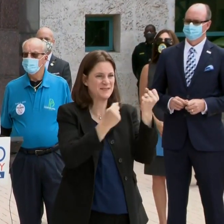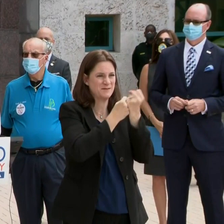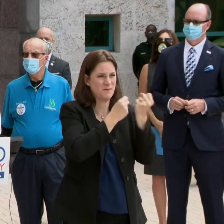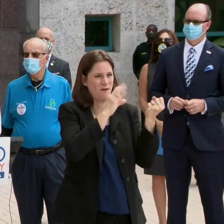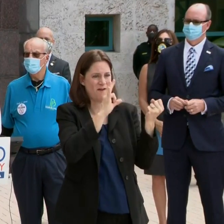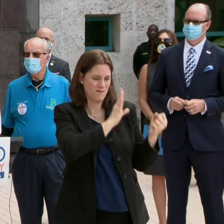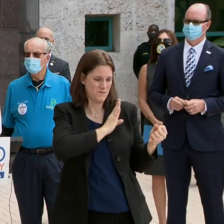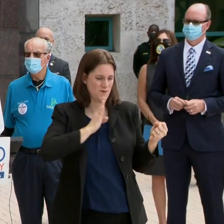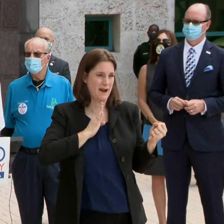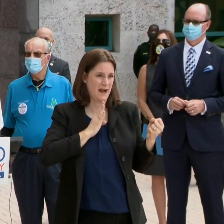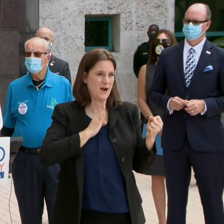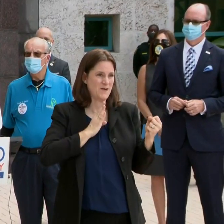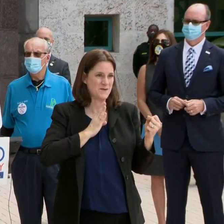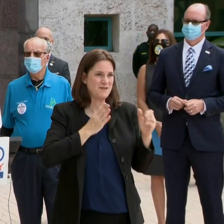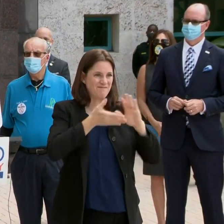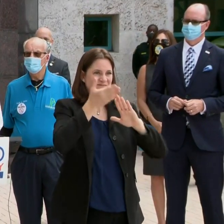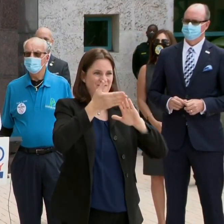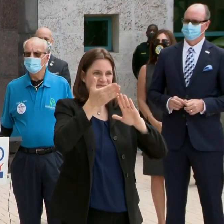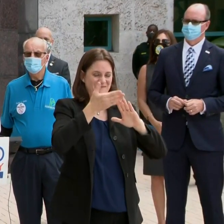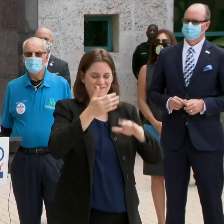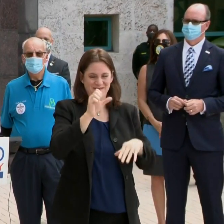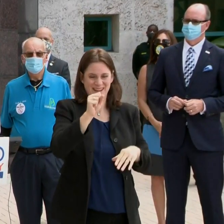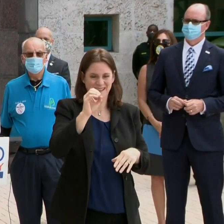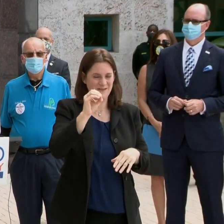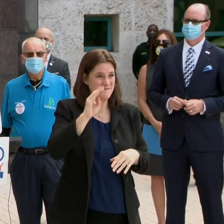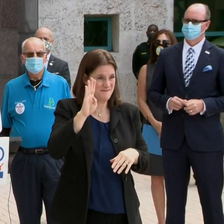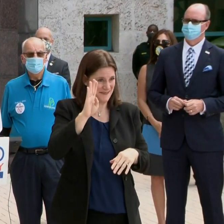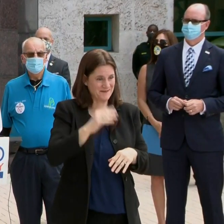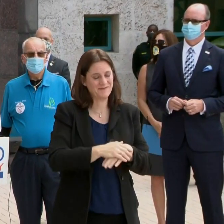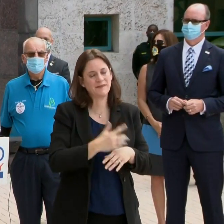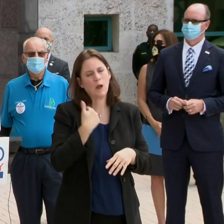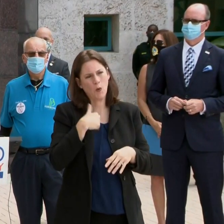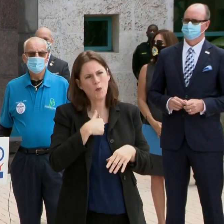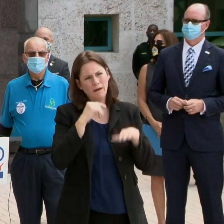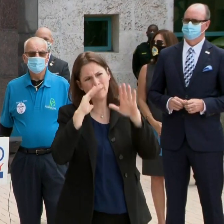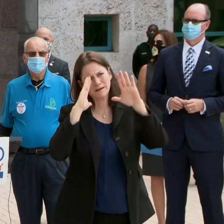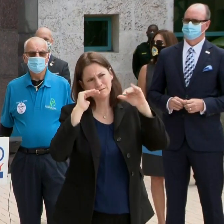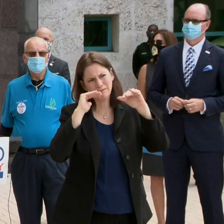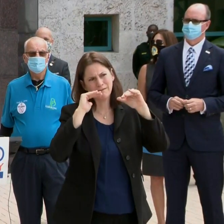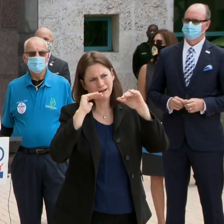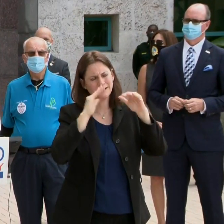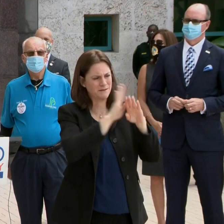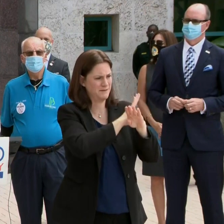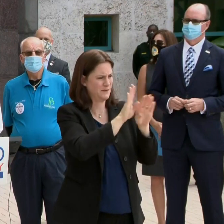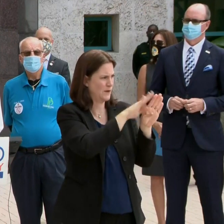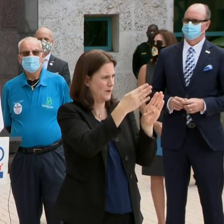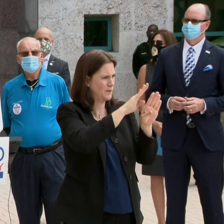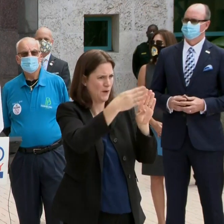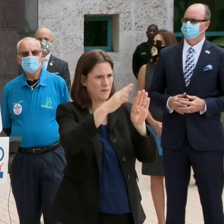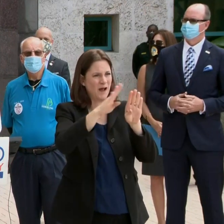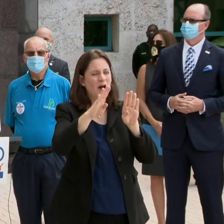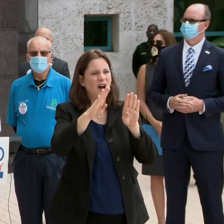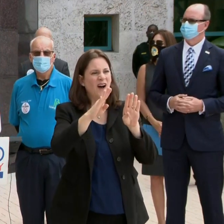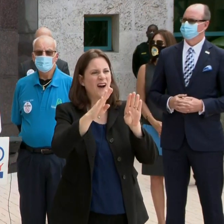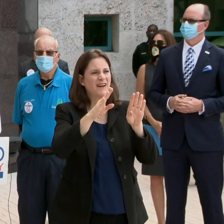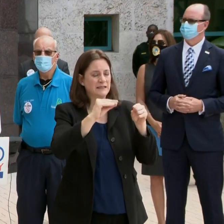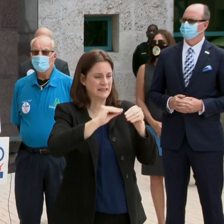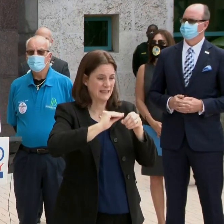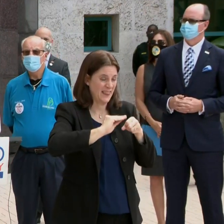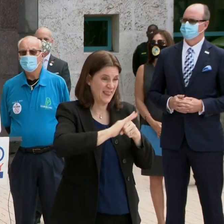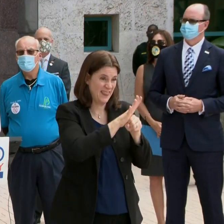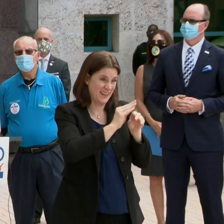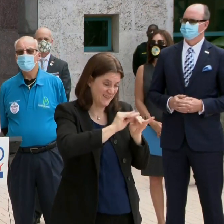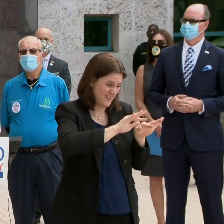campaign. We anticipated that with the opening that the transmissions of the transmission of virus